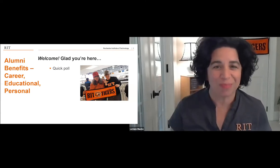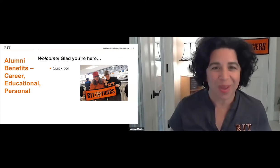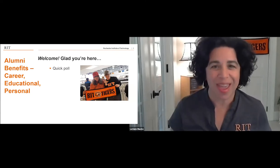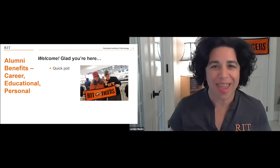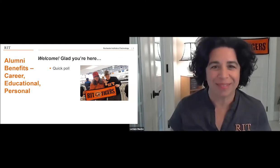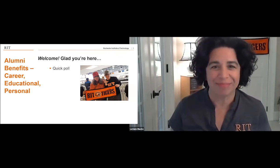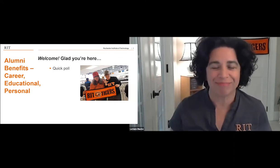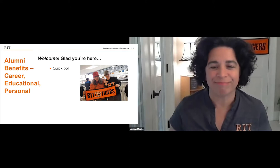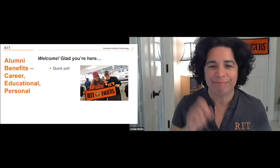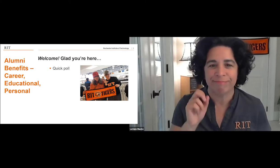that's great for us to know.